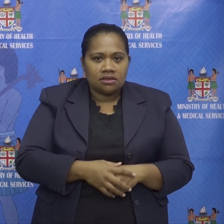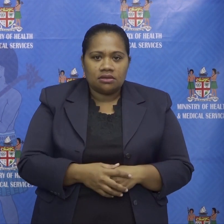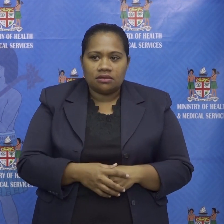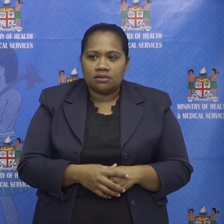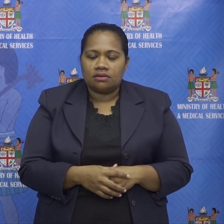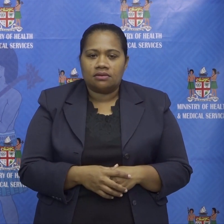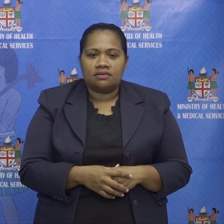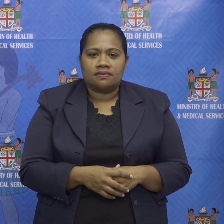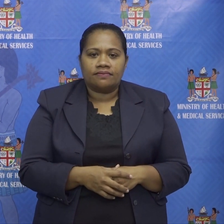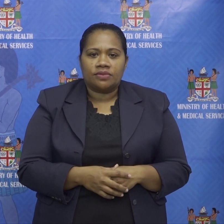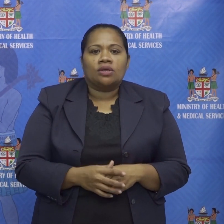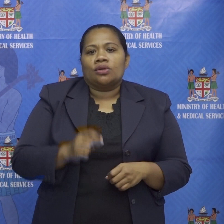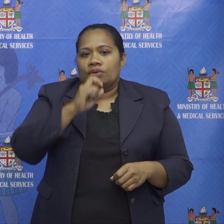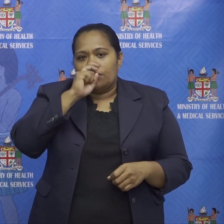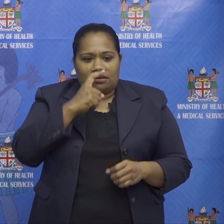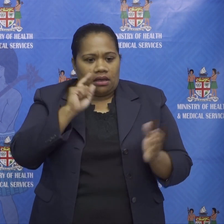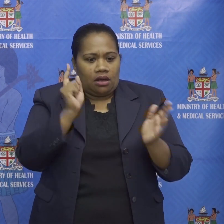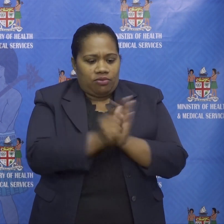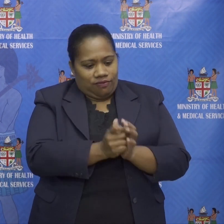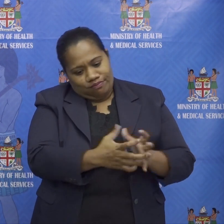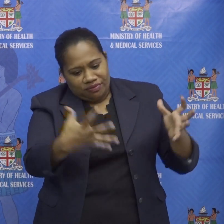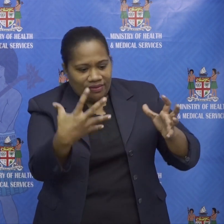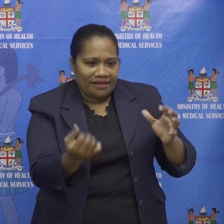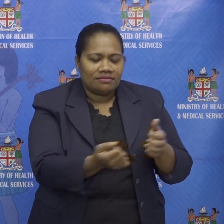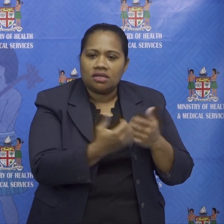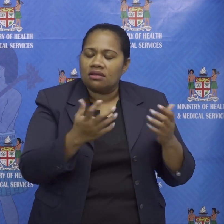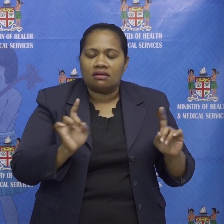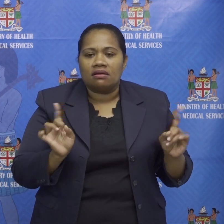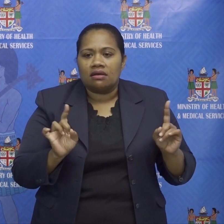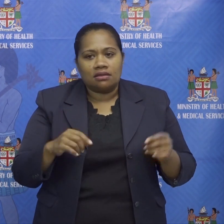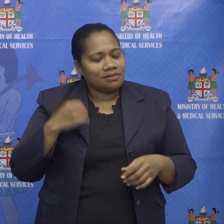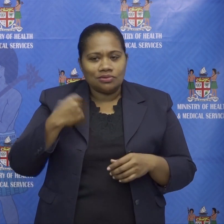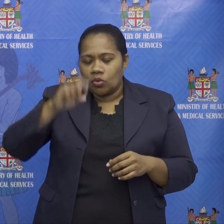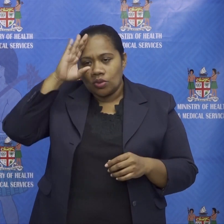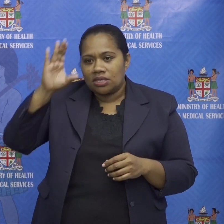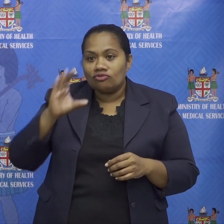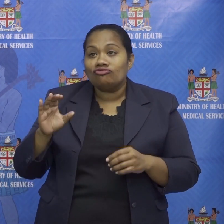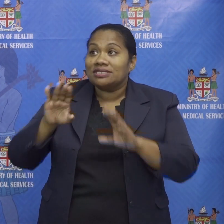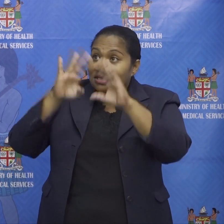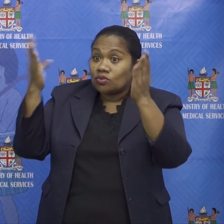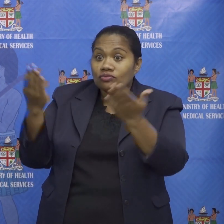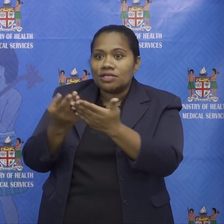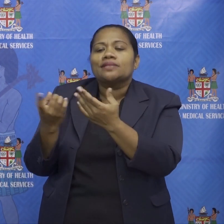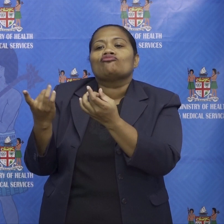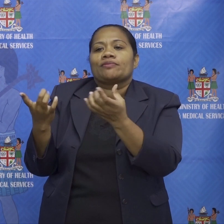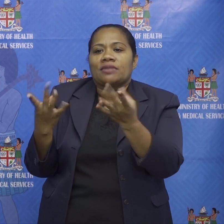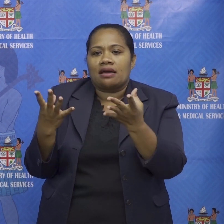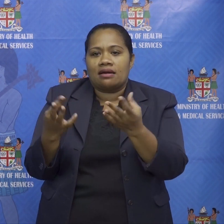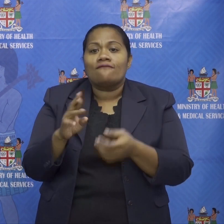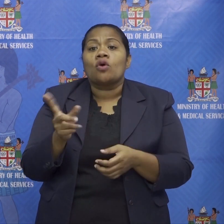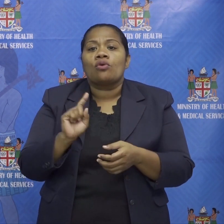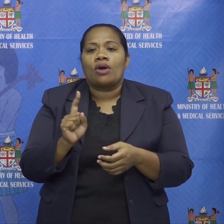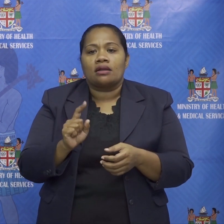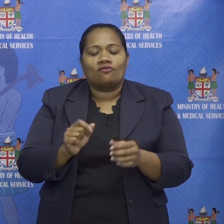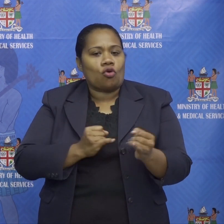can't even grow them in a year there is no country in the world that is prepared for a massive outbreak